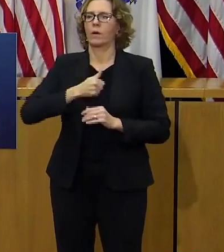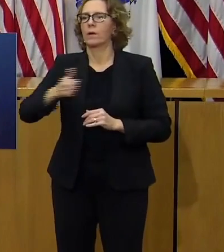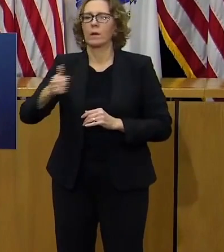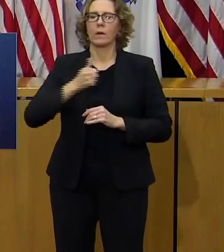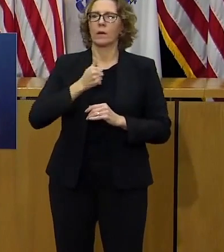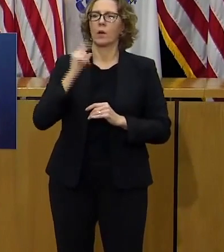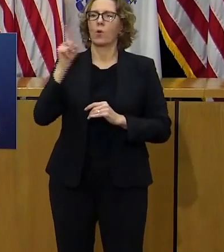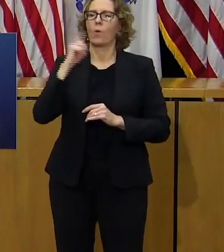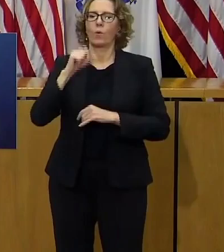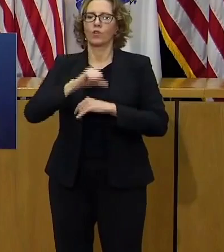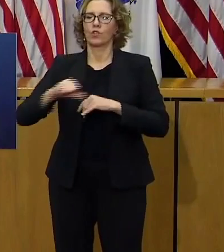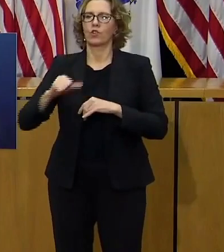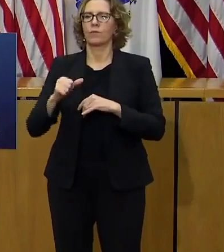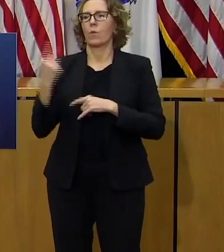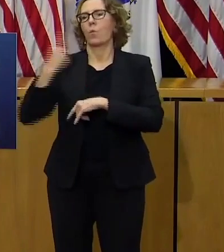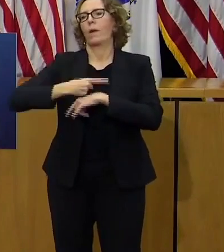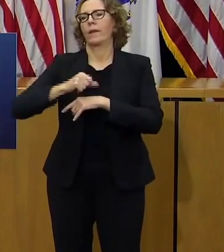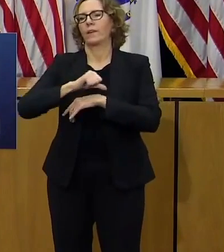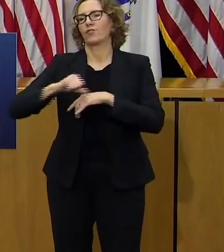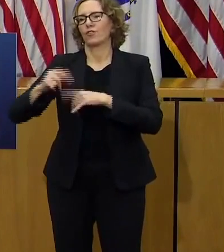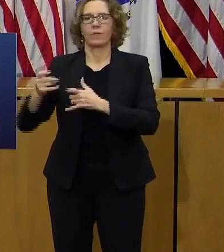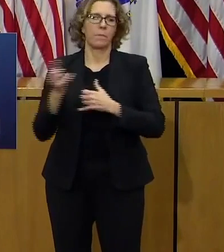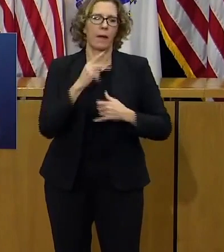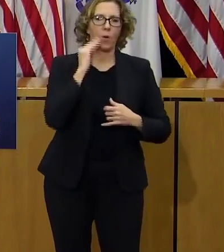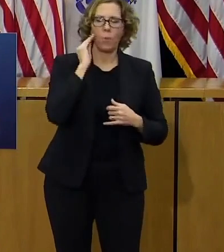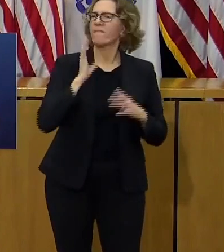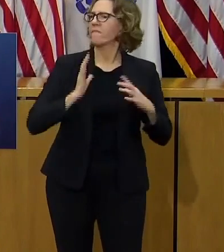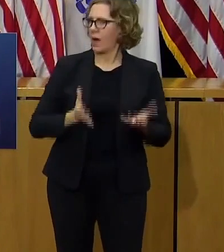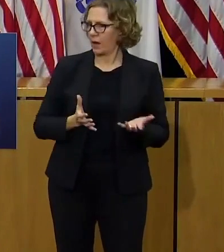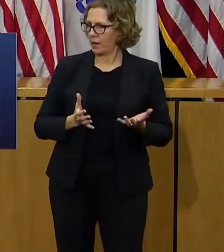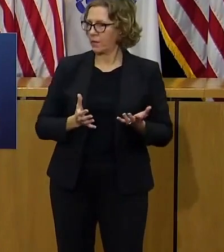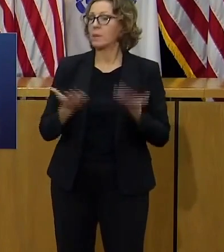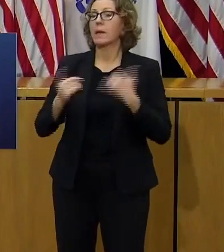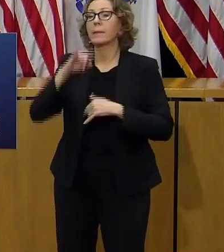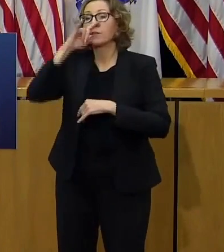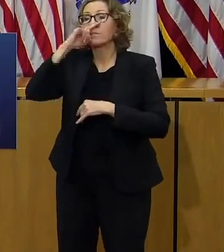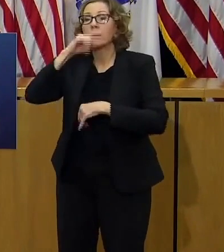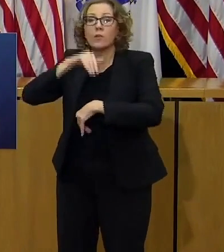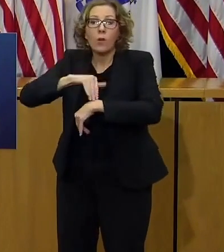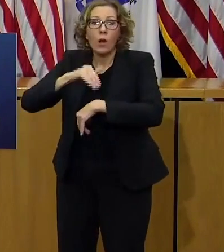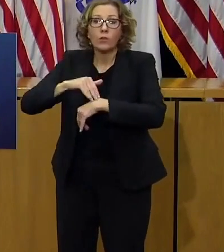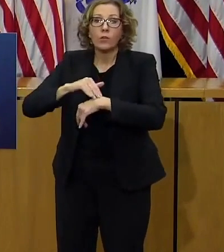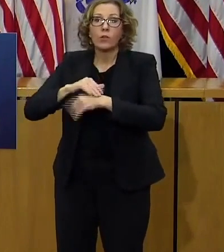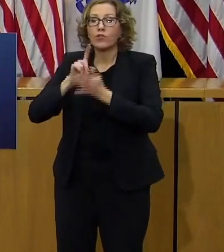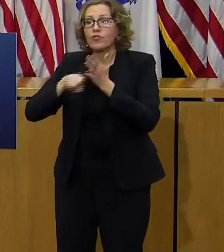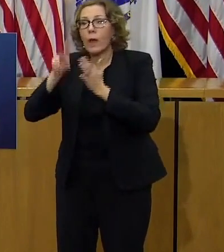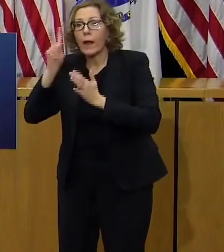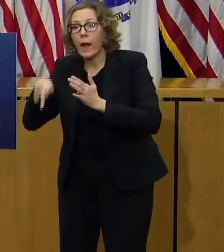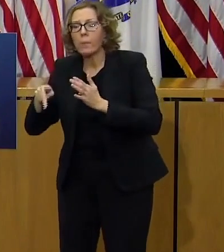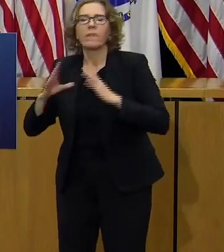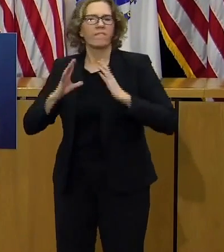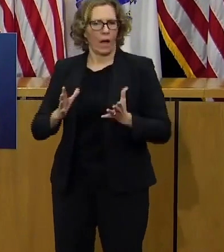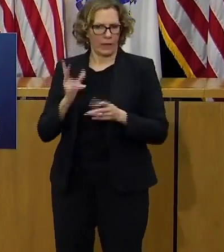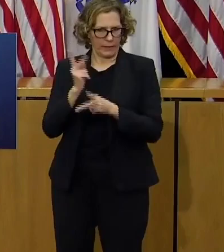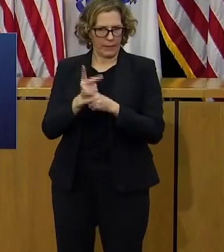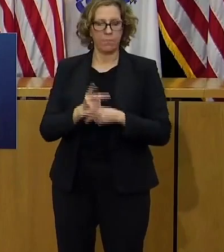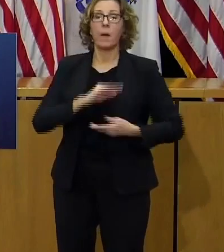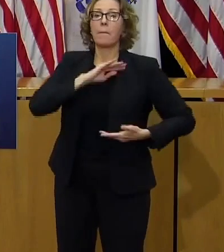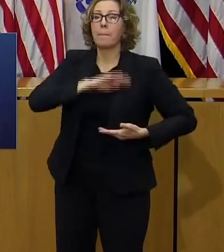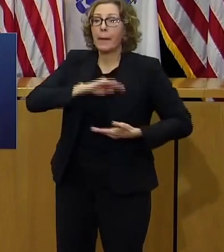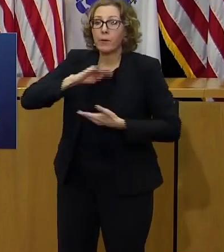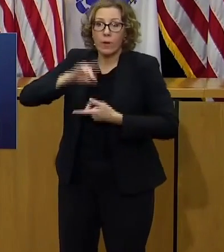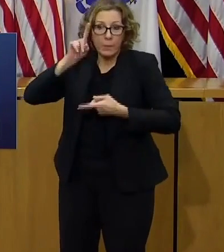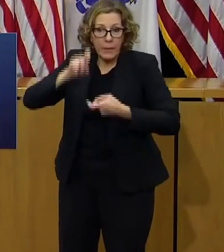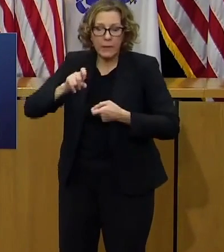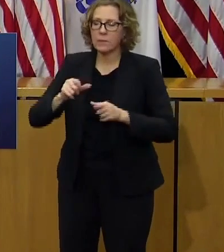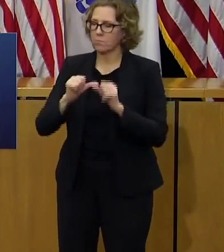visits such as pediatric on my notes pediatric visits all those things mammograms that we stopped in the spring